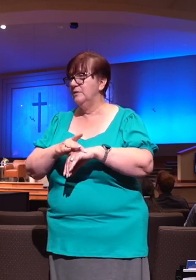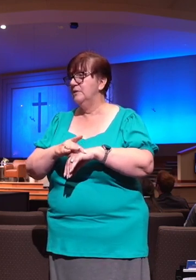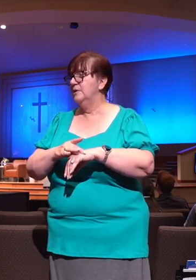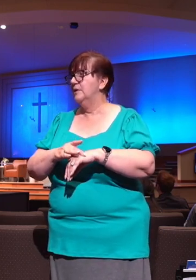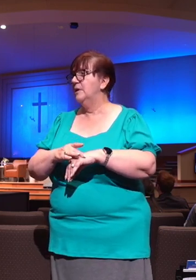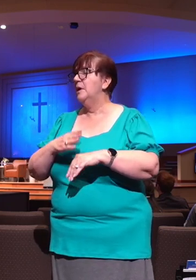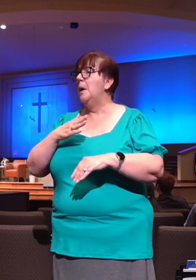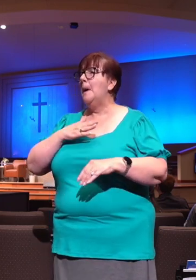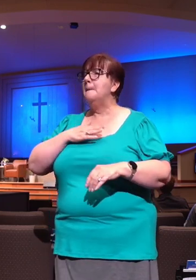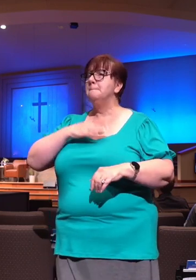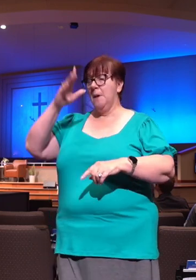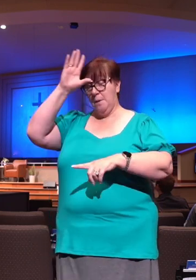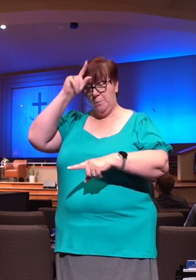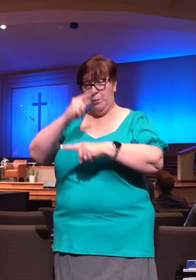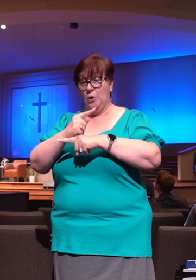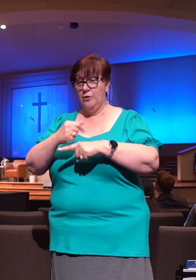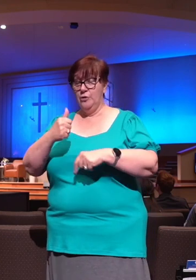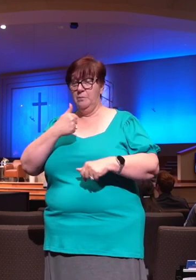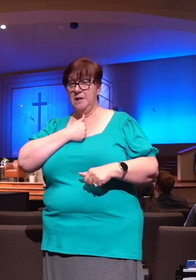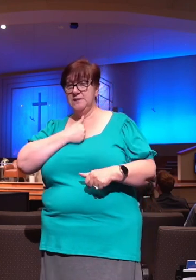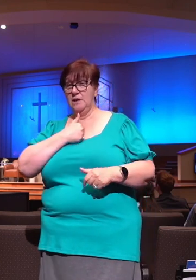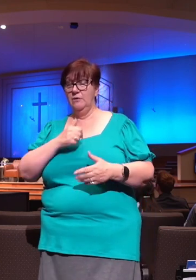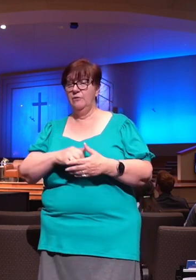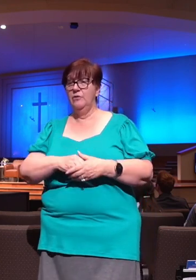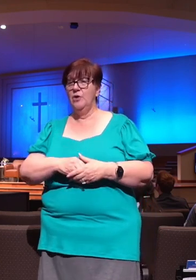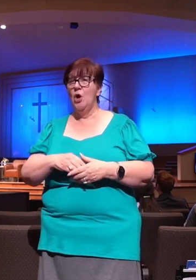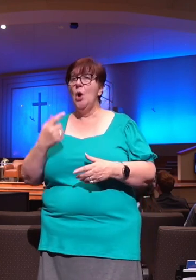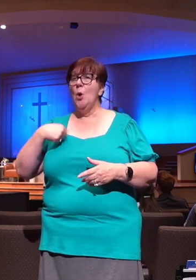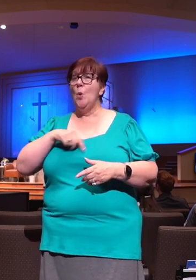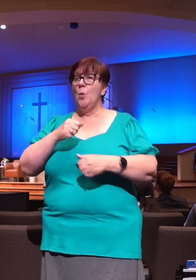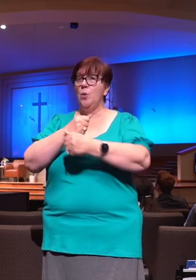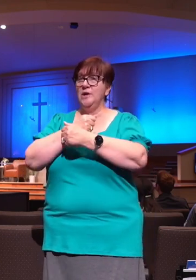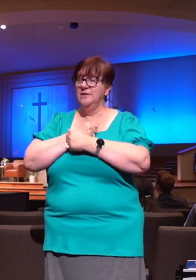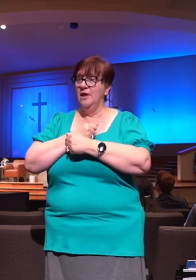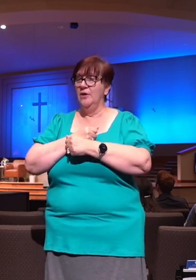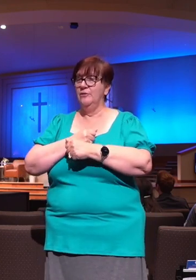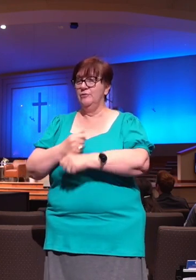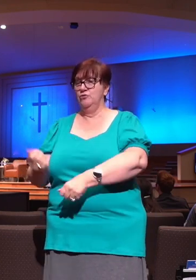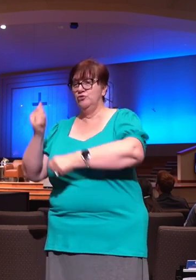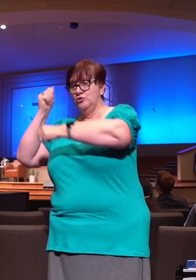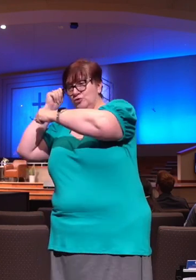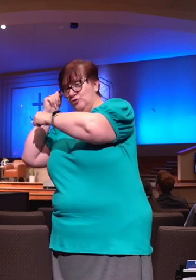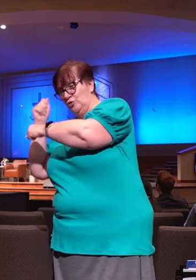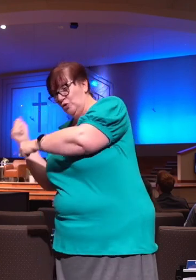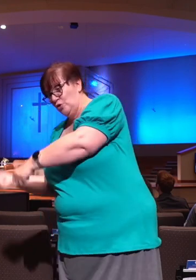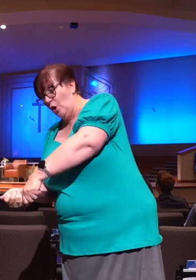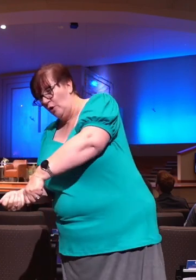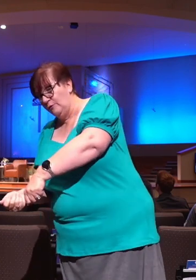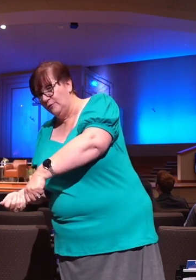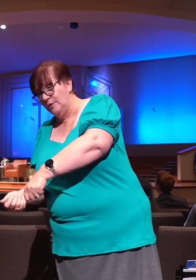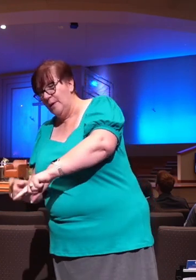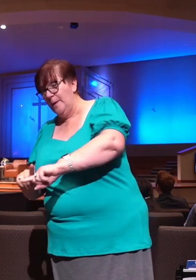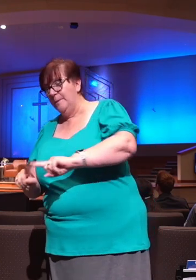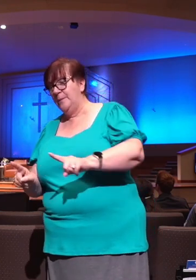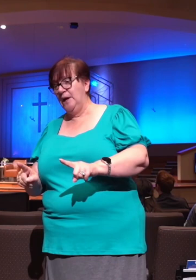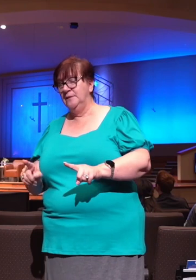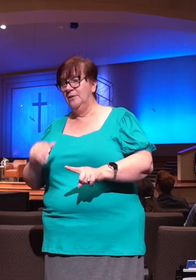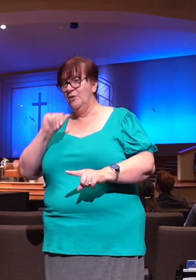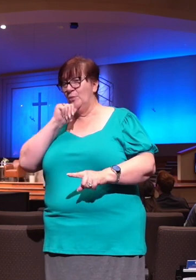we love to golf. We're not any good at golf, but we love to golf. I've golfed with a few of you in this room, so you can attest to that. I think Brother Cox can, Brother Alvarez can as